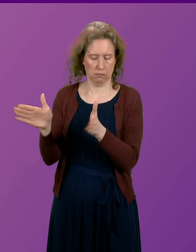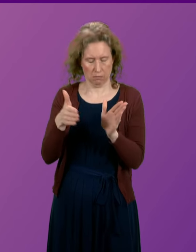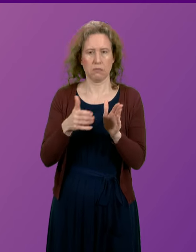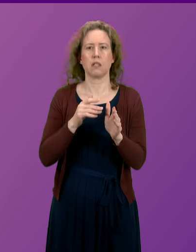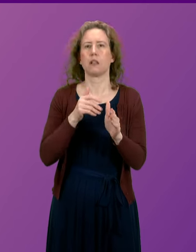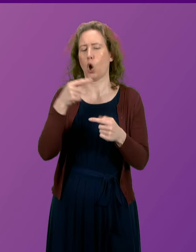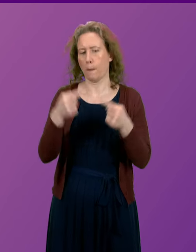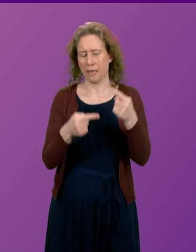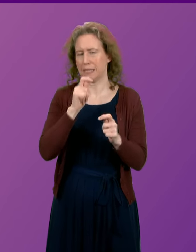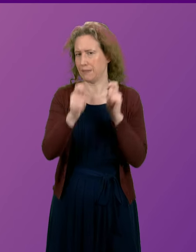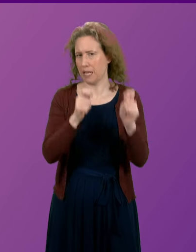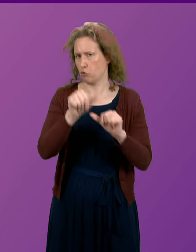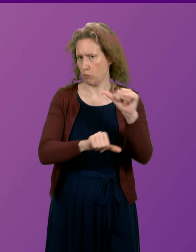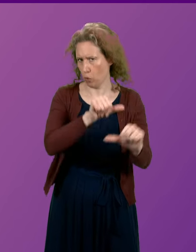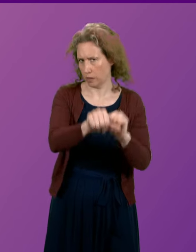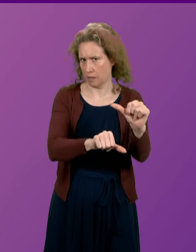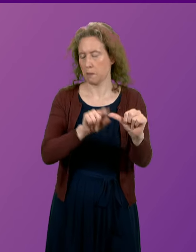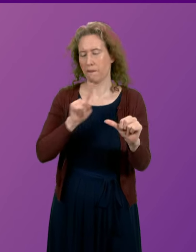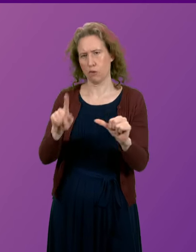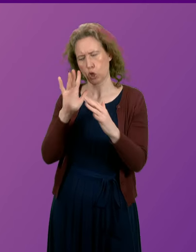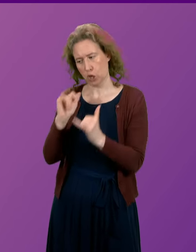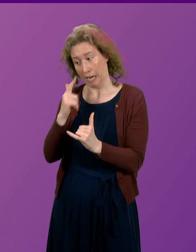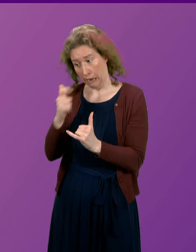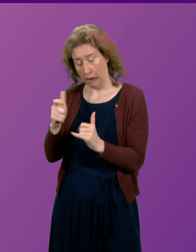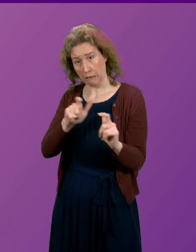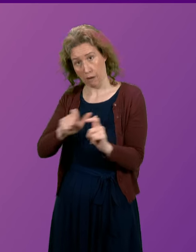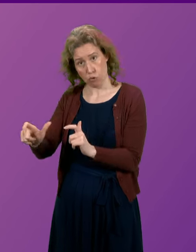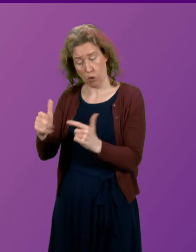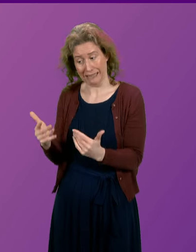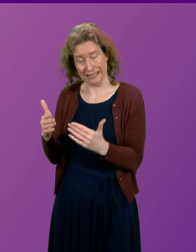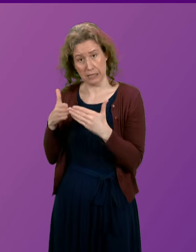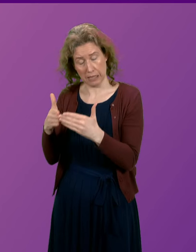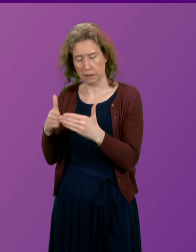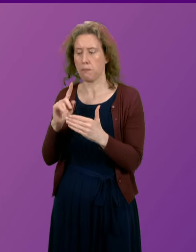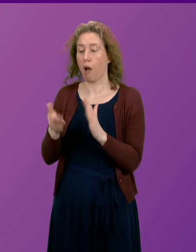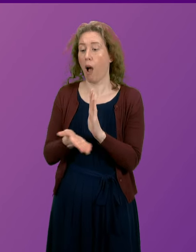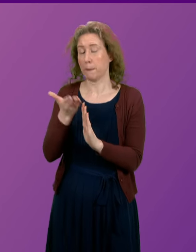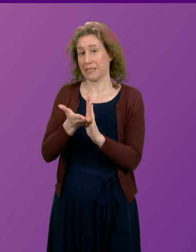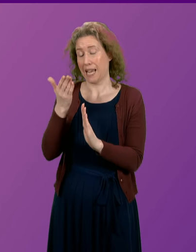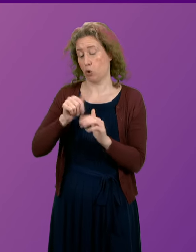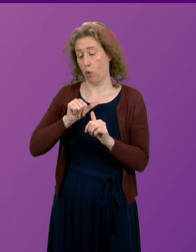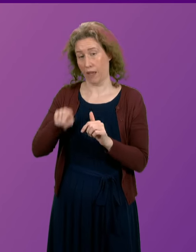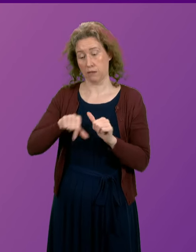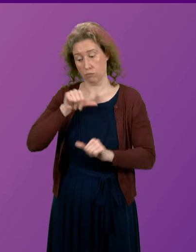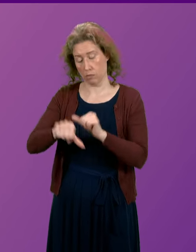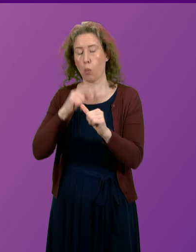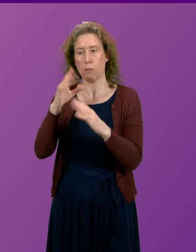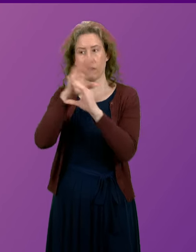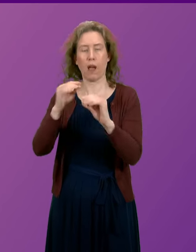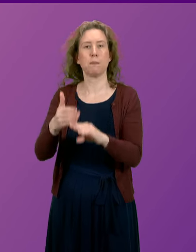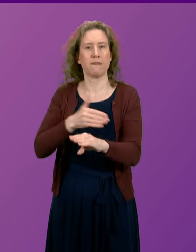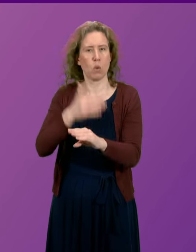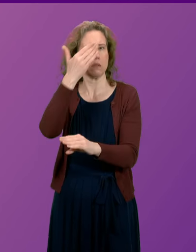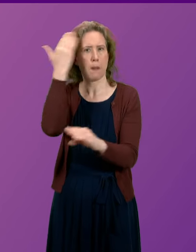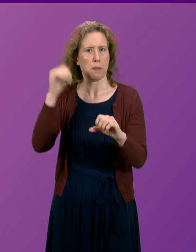to a competitive tendering process. An update on the preferred procurement route will be provided before the summer recess. Edward